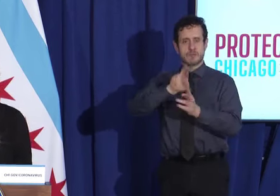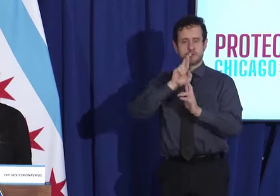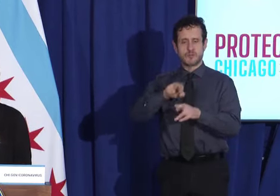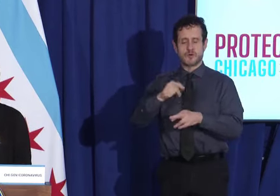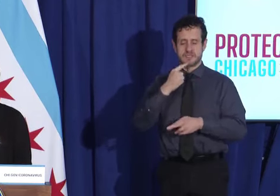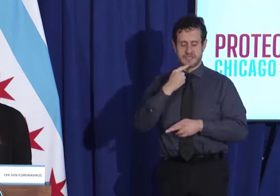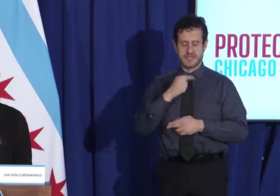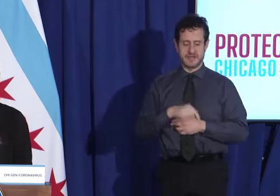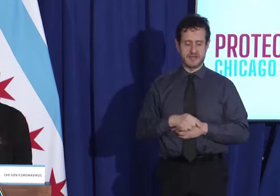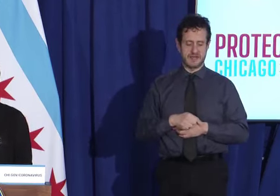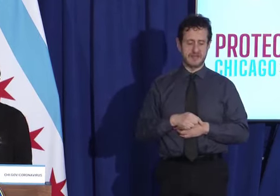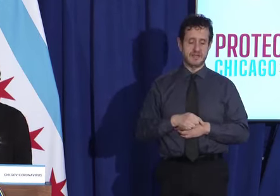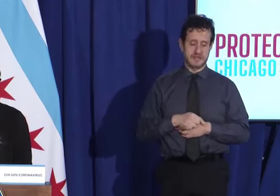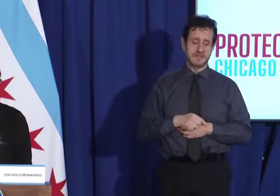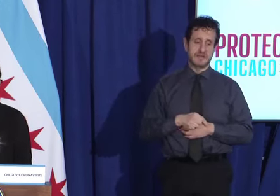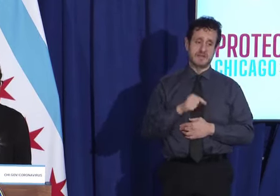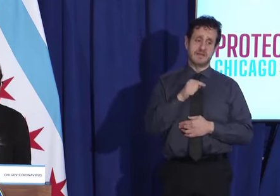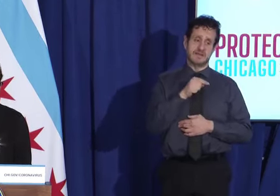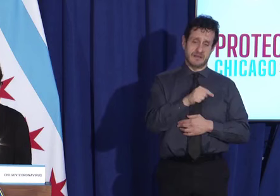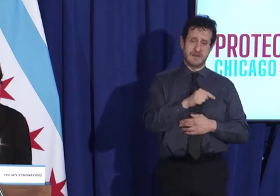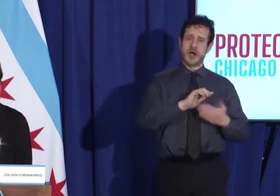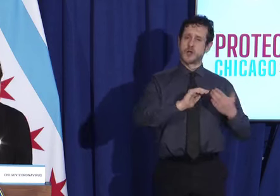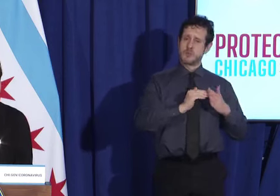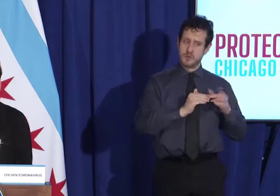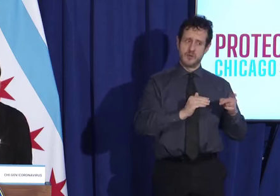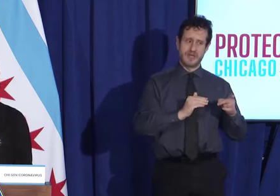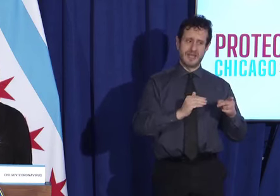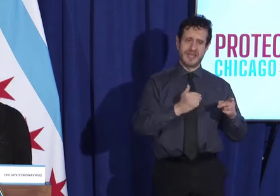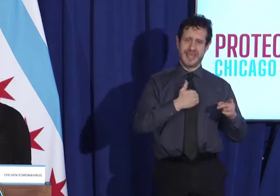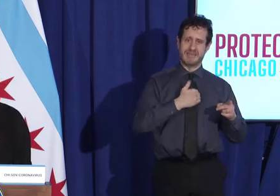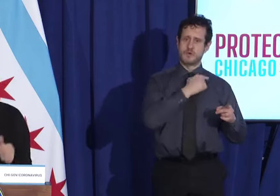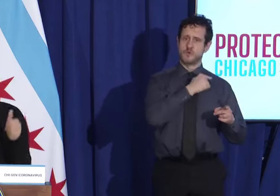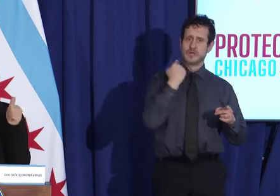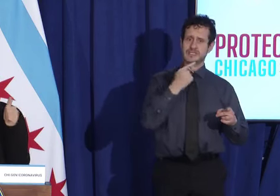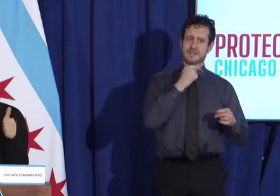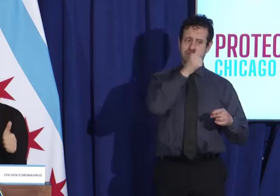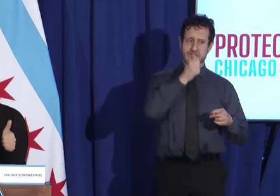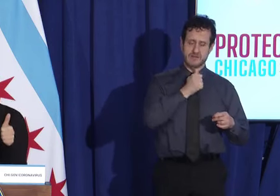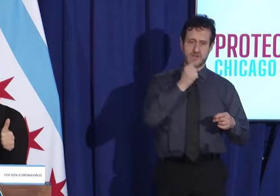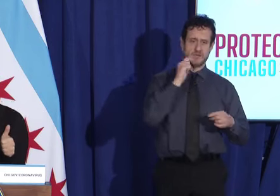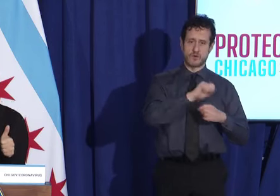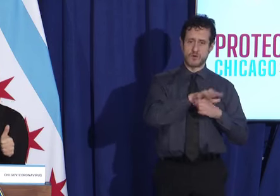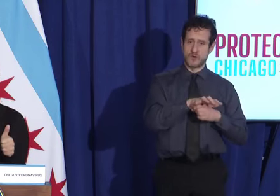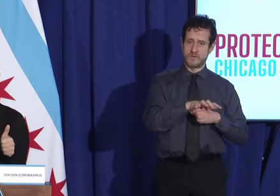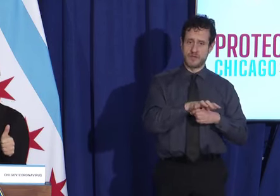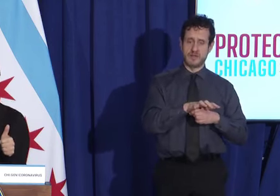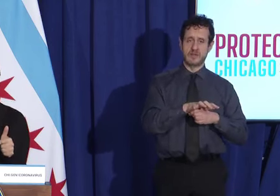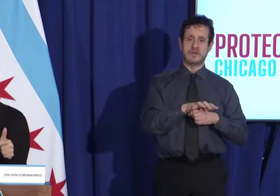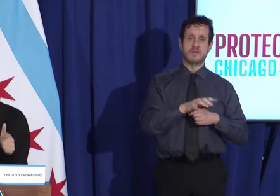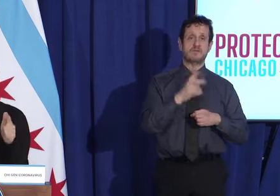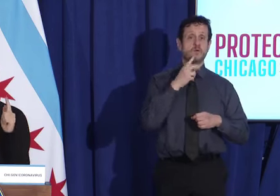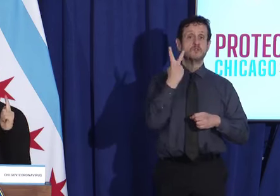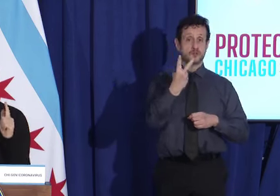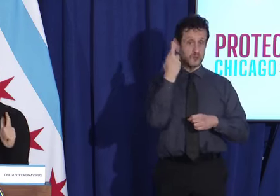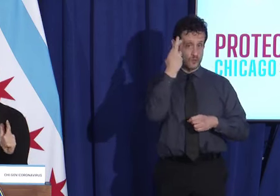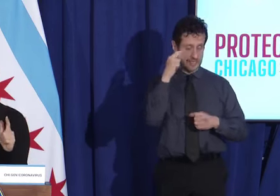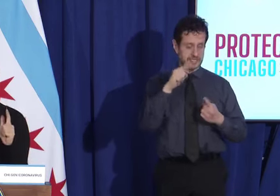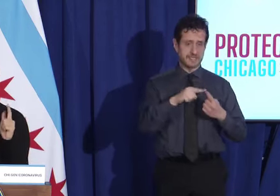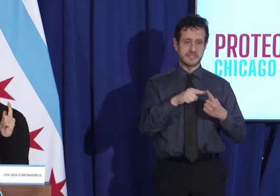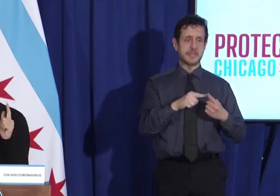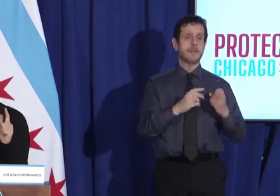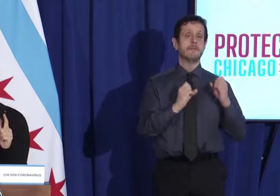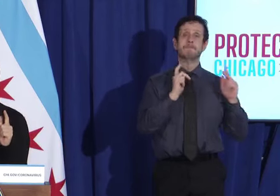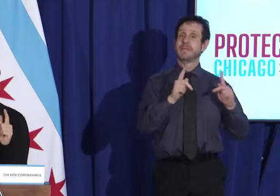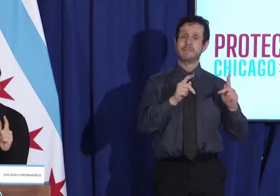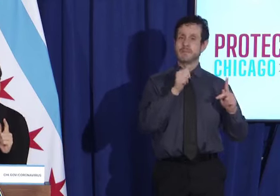the factors that make a community more vulnerable for COVID are being undocumented and having